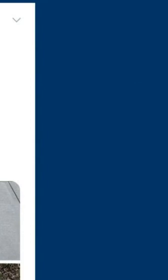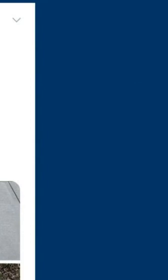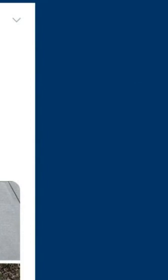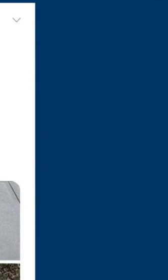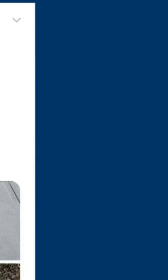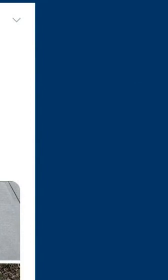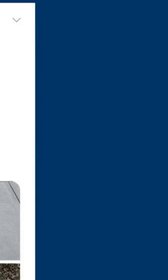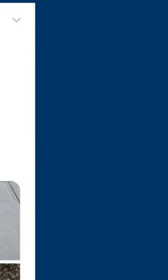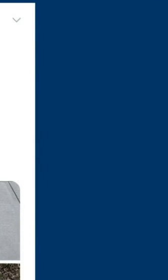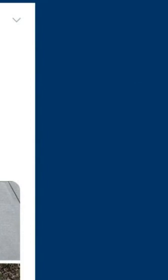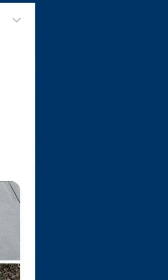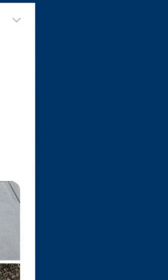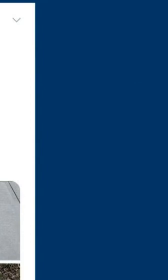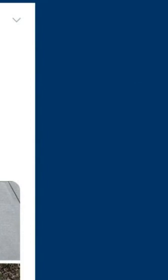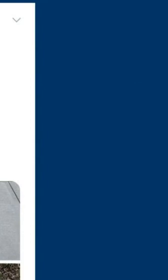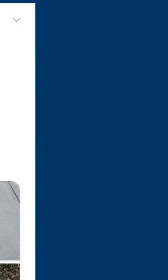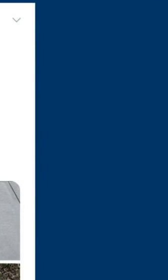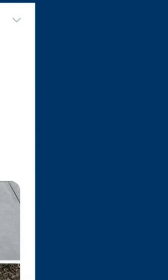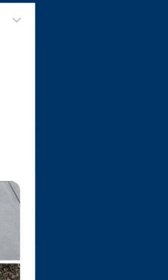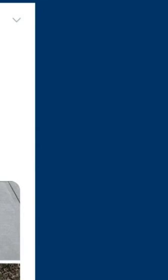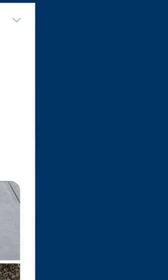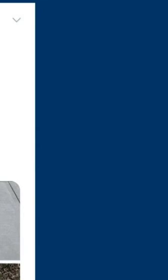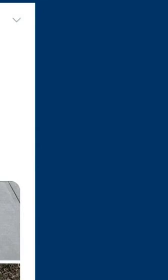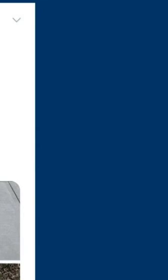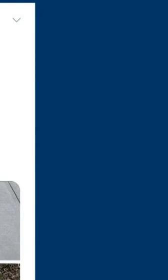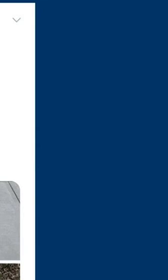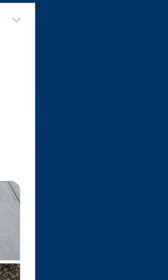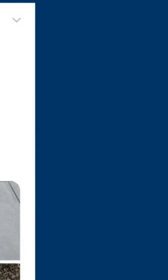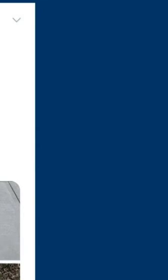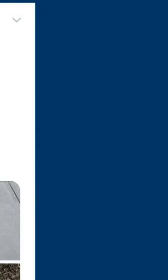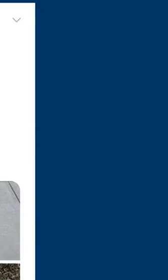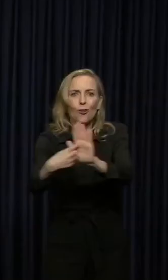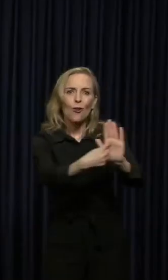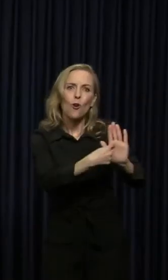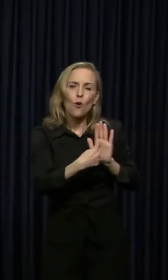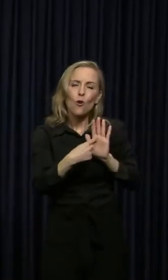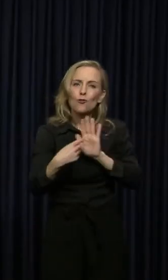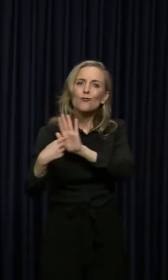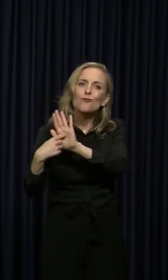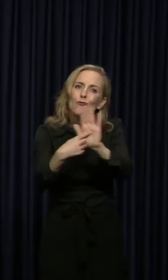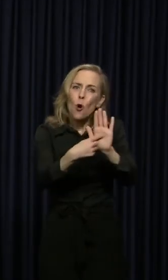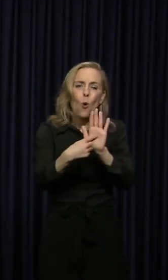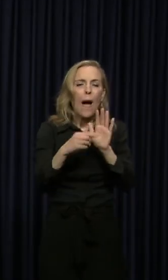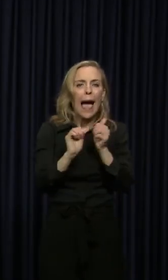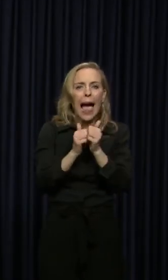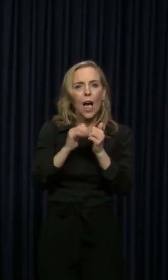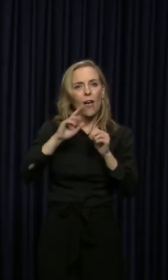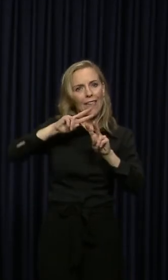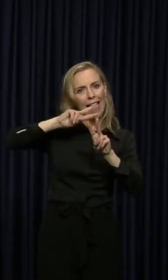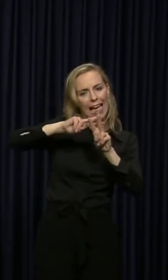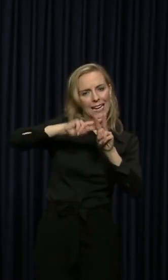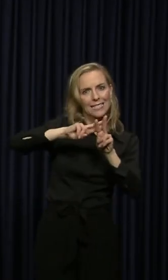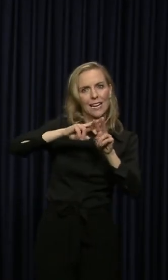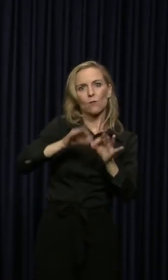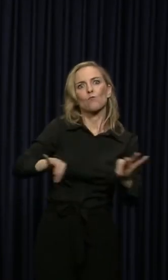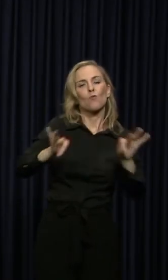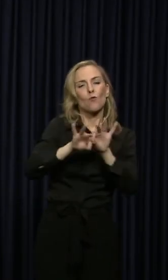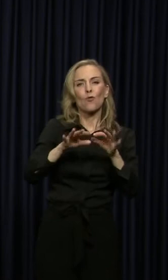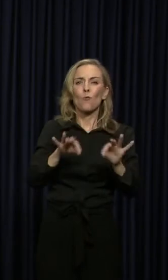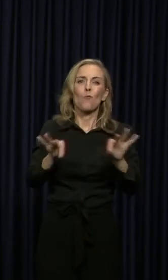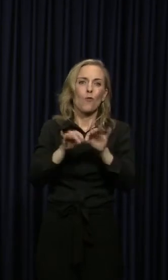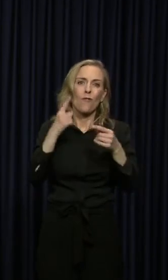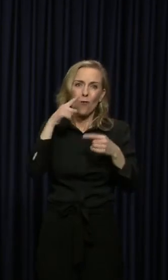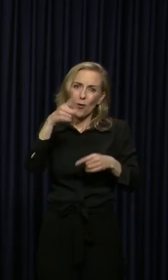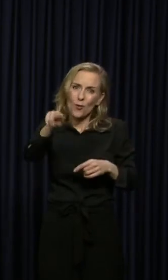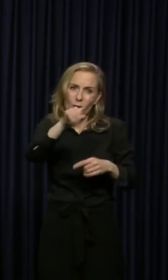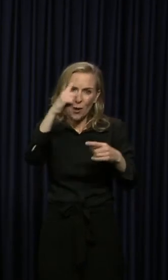out. And I want you to keep filling up social media with our hashtags. It is so important. It's important to your end of my mental health.